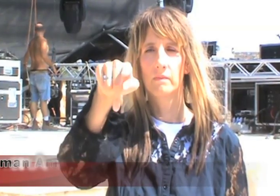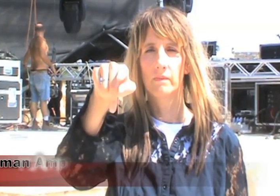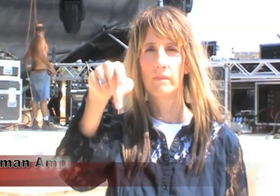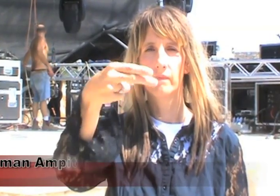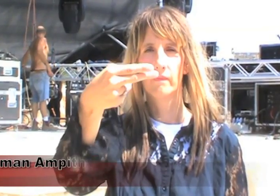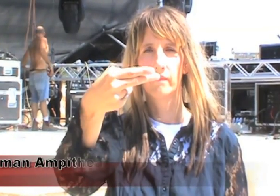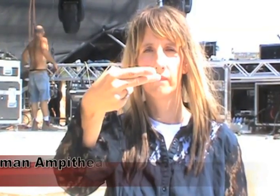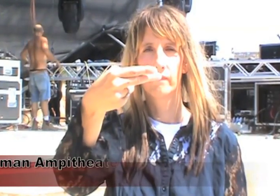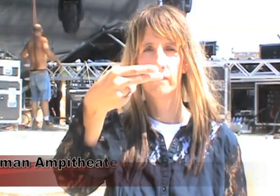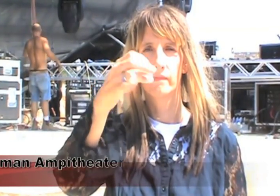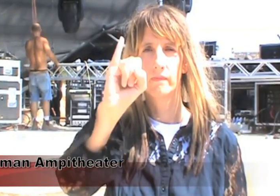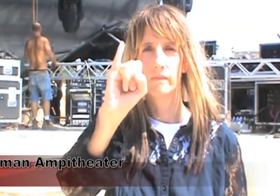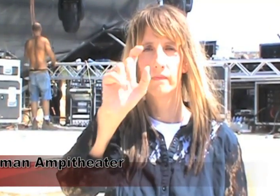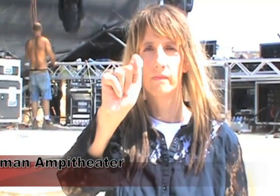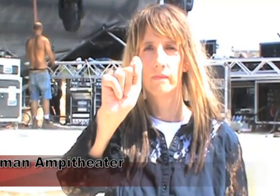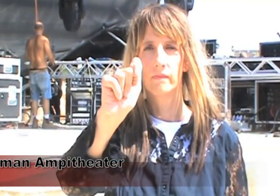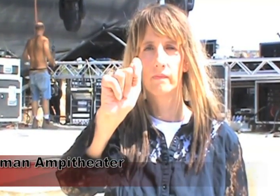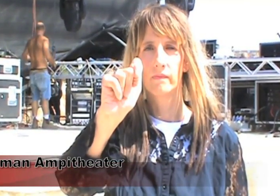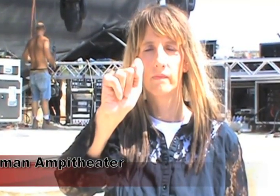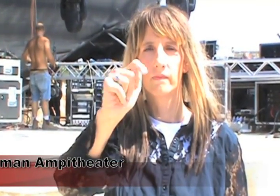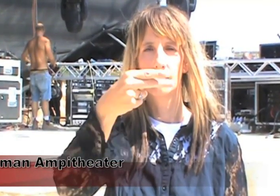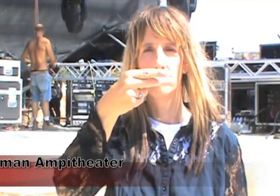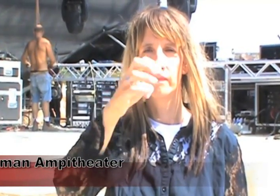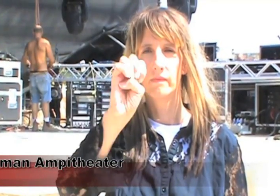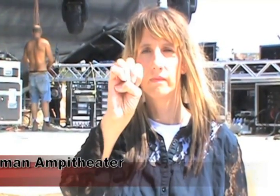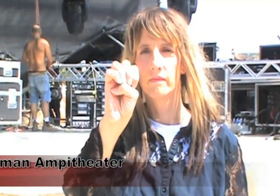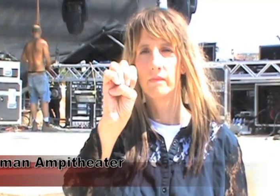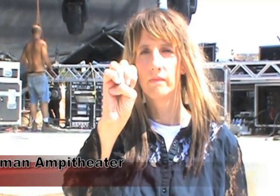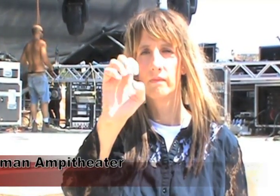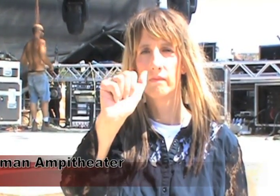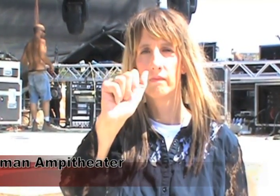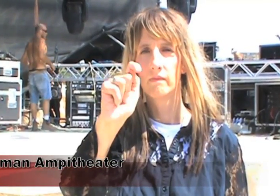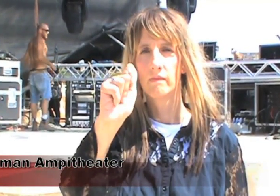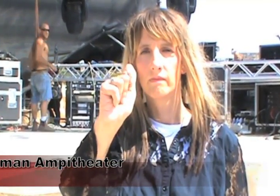Here is the amphitheater, a Roman amphitheater.